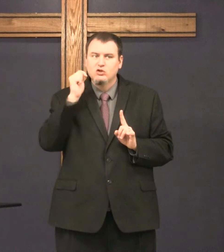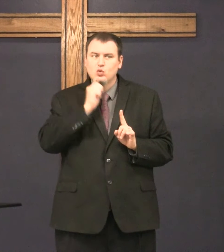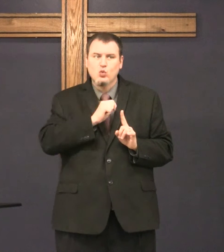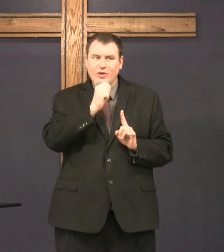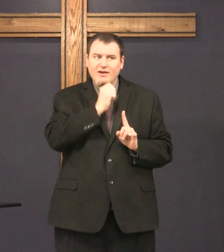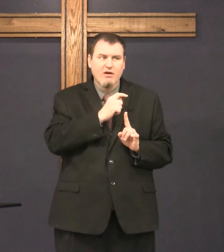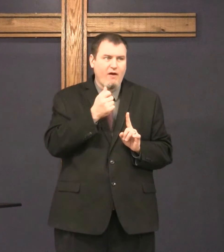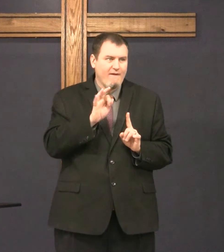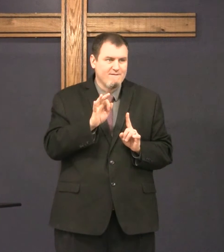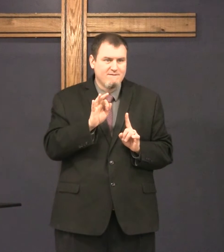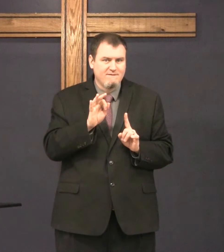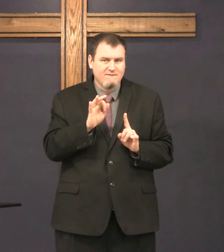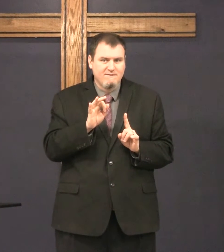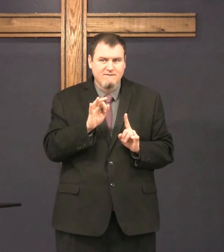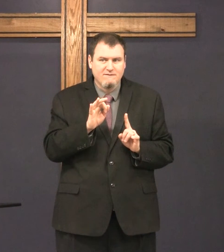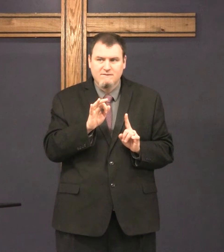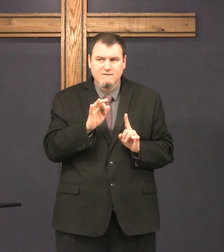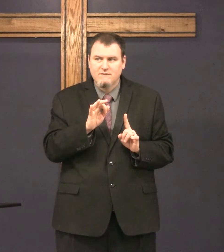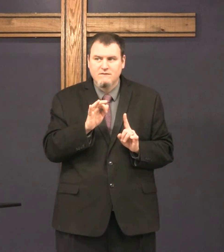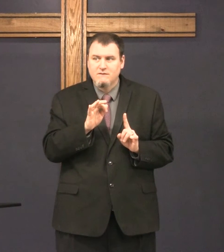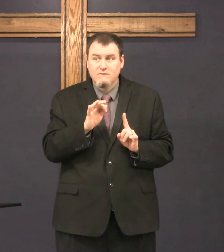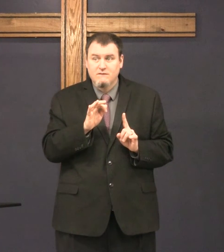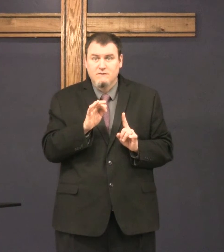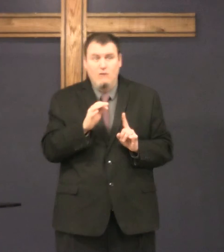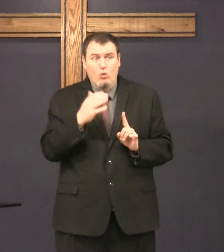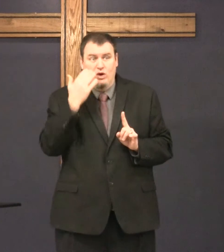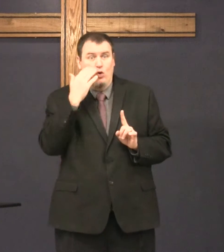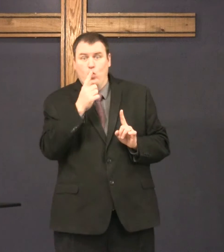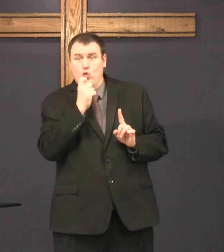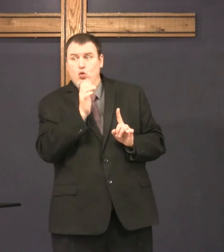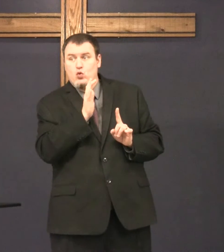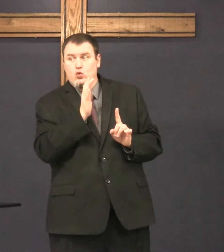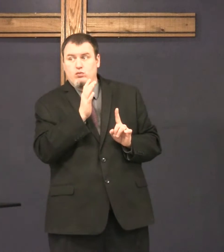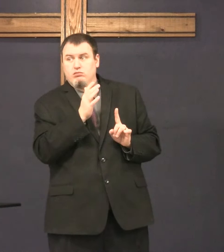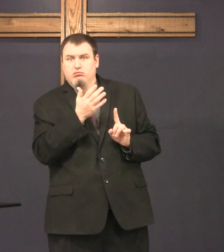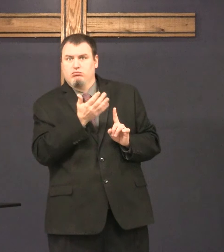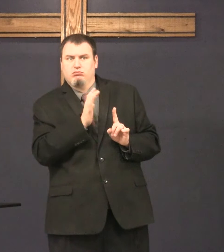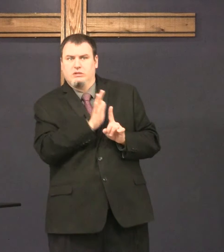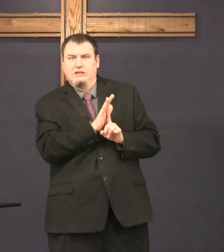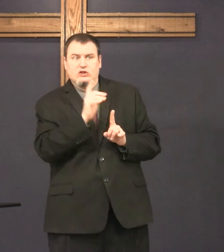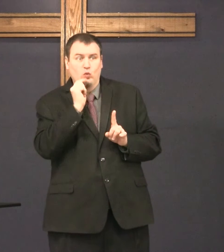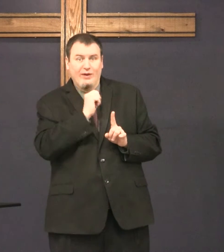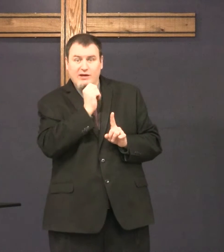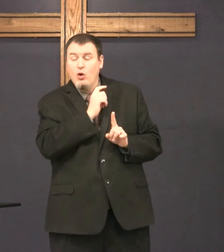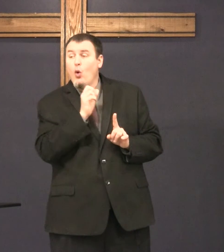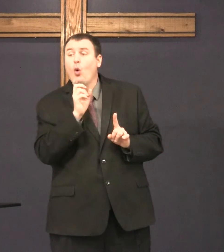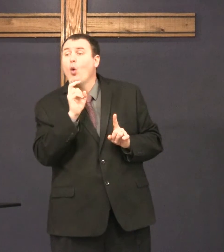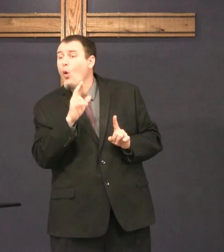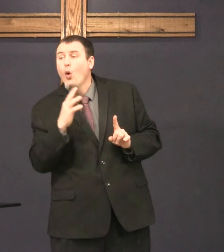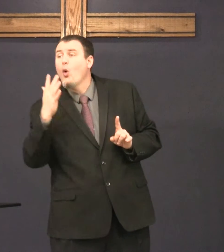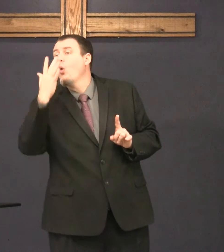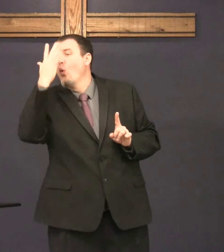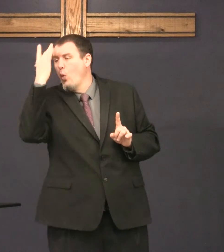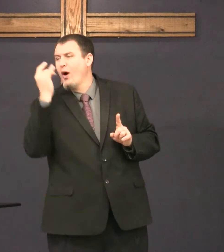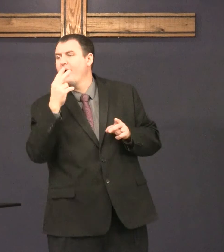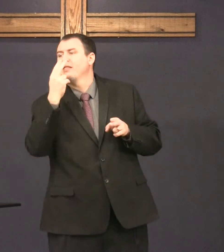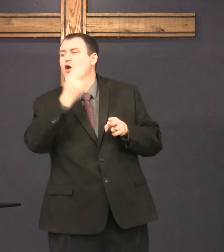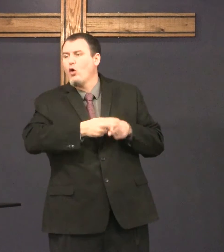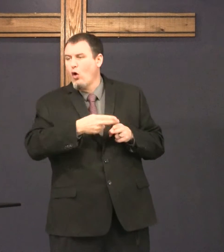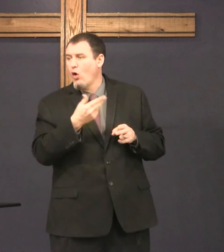who's we don't know whose twin Thomas was. We don't know who his twin was or why